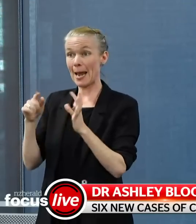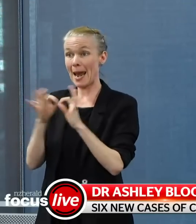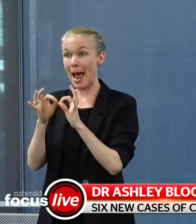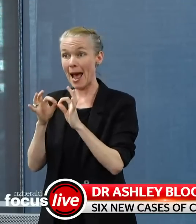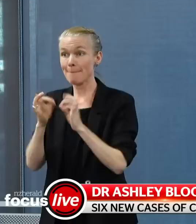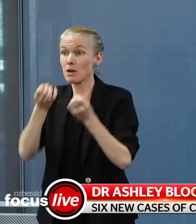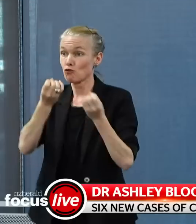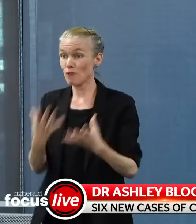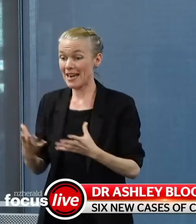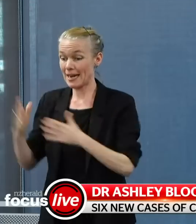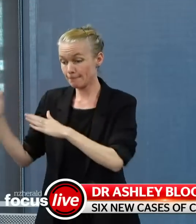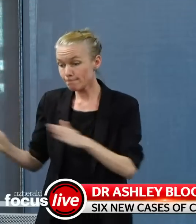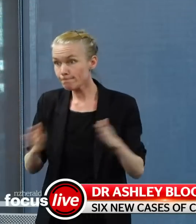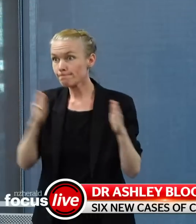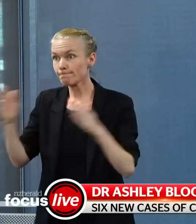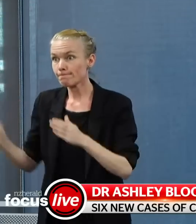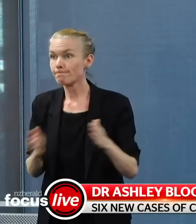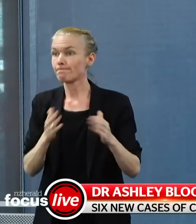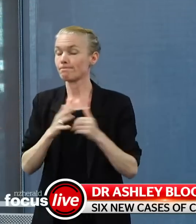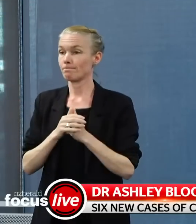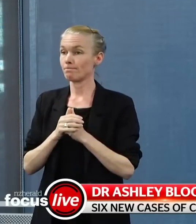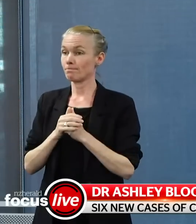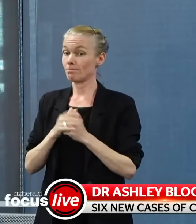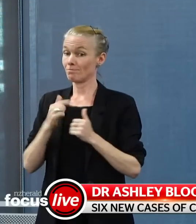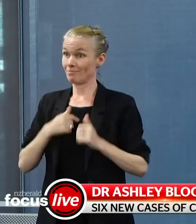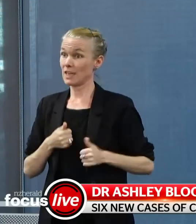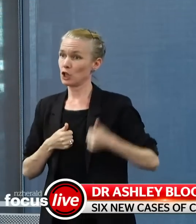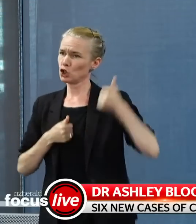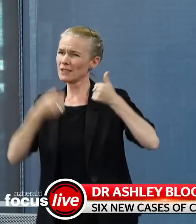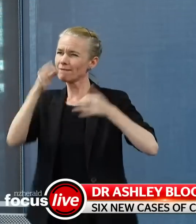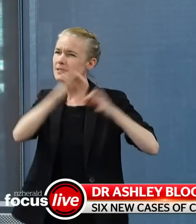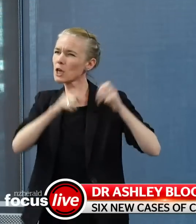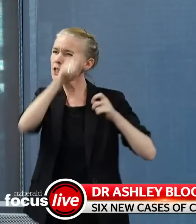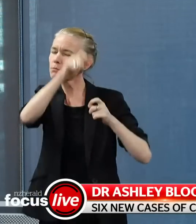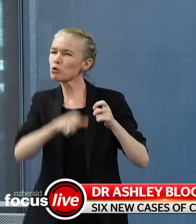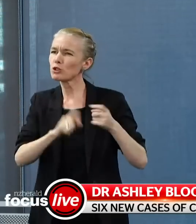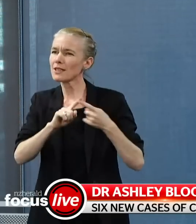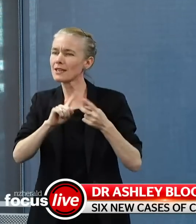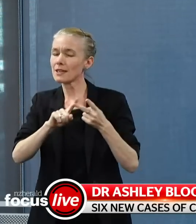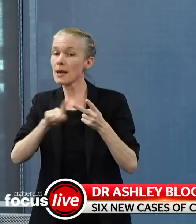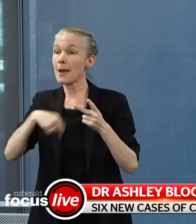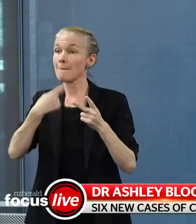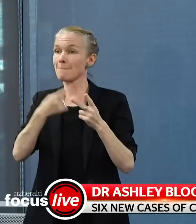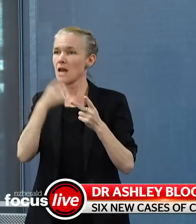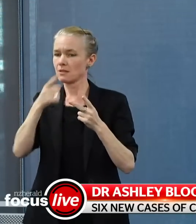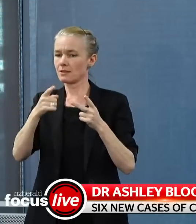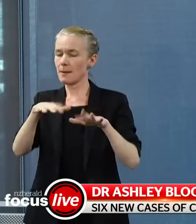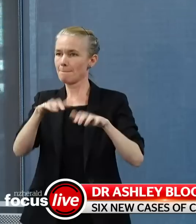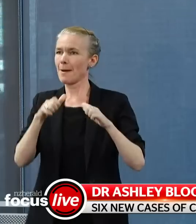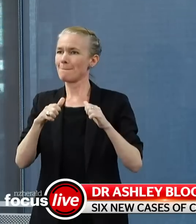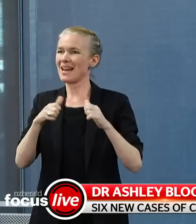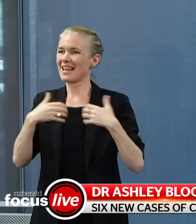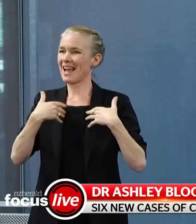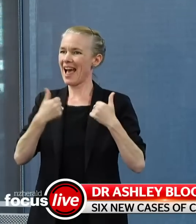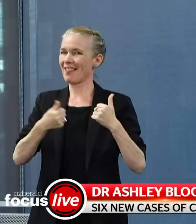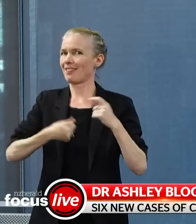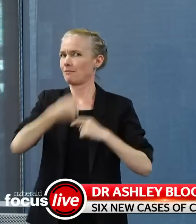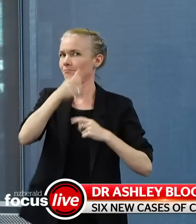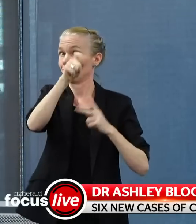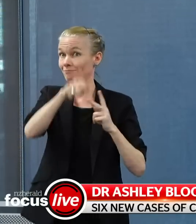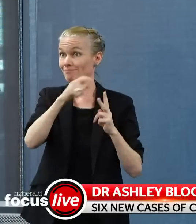And interestingly, our Chief Science Advisor and the Director of Public Health, Caroline Mack and I talked with their counterparts